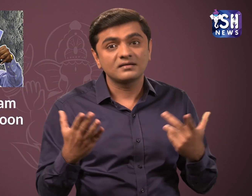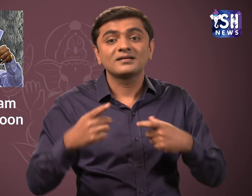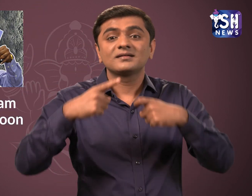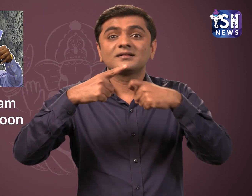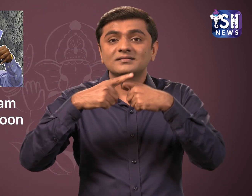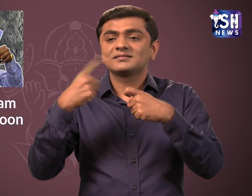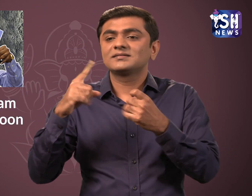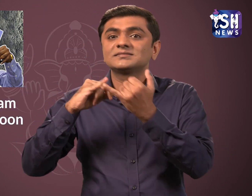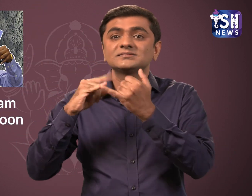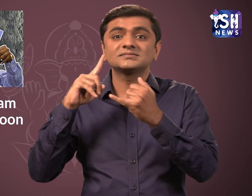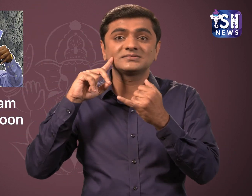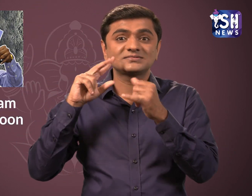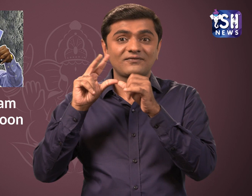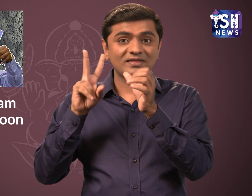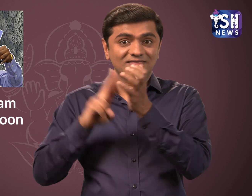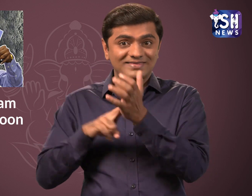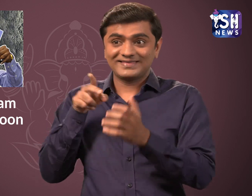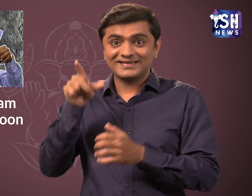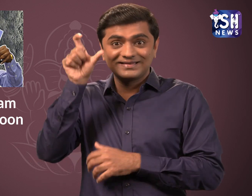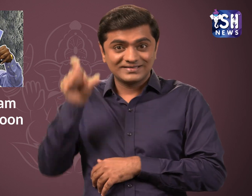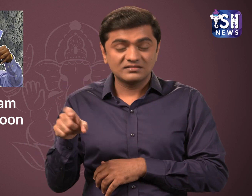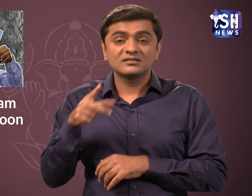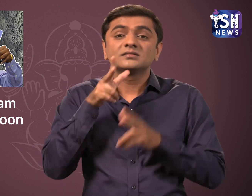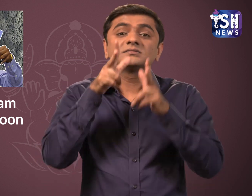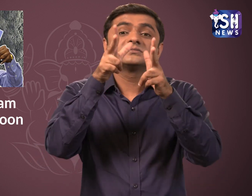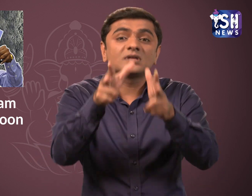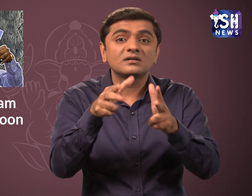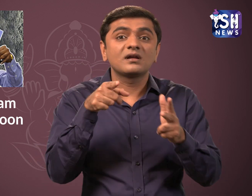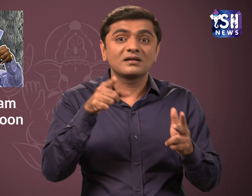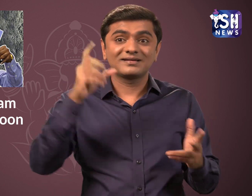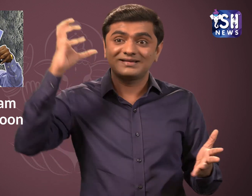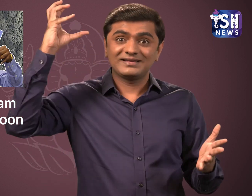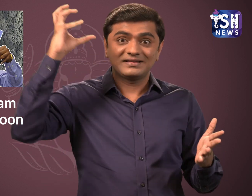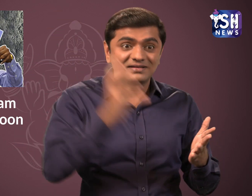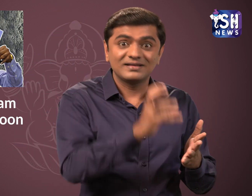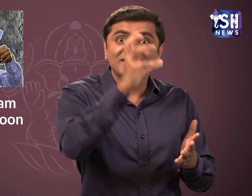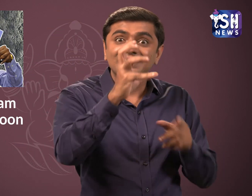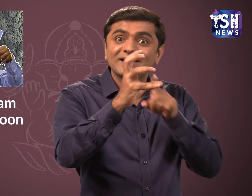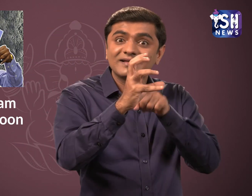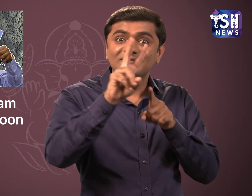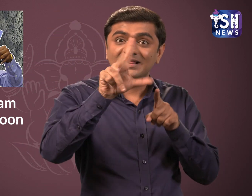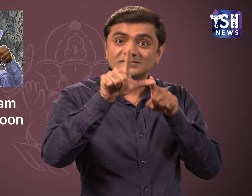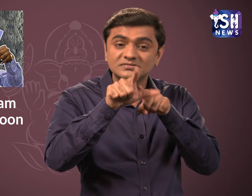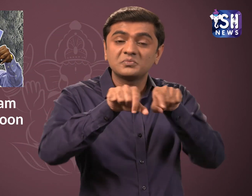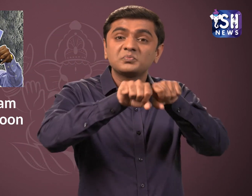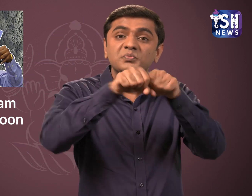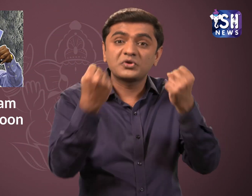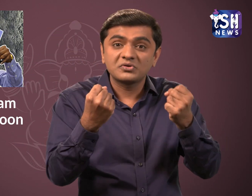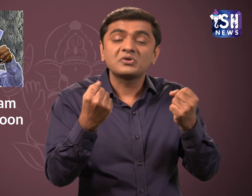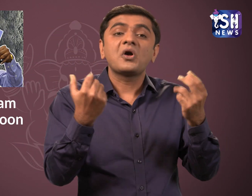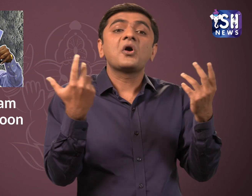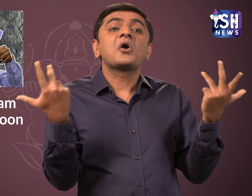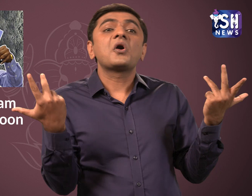-landed on the Moon. Case Sivan said right now they have no information if the lander is damaged or not.